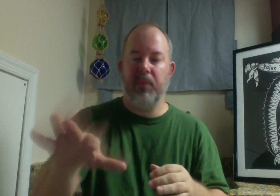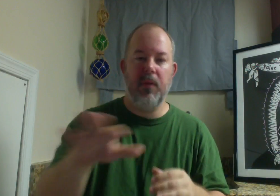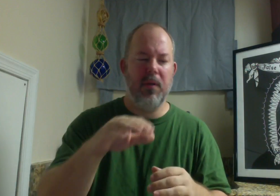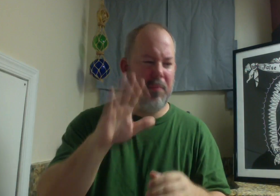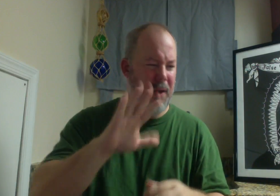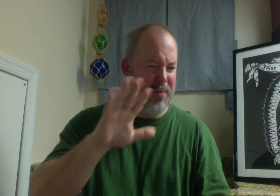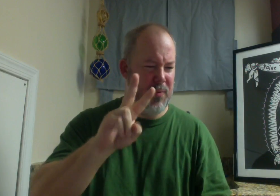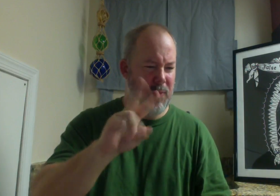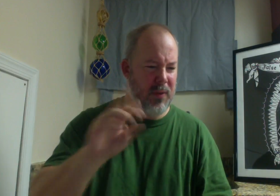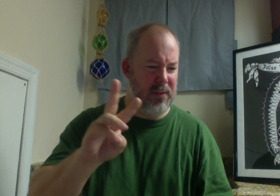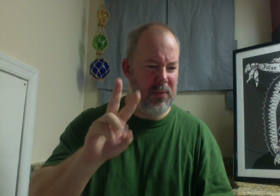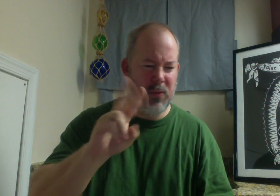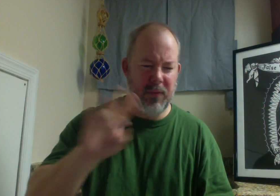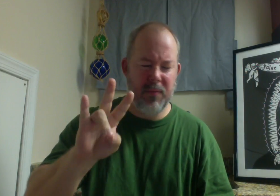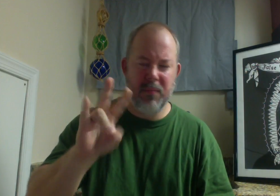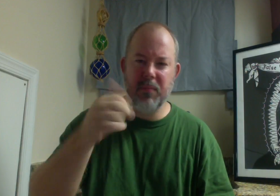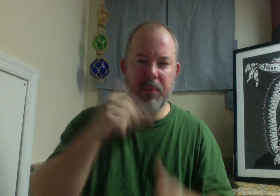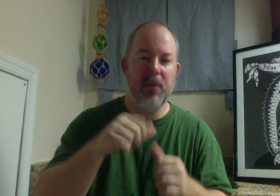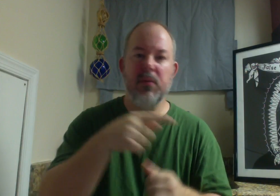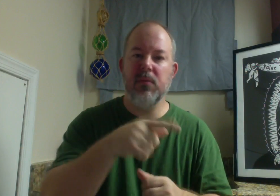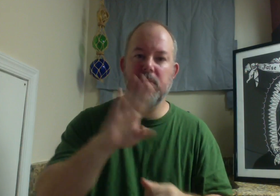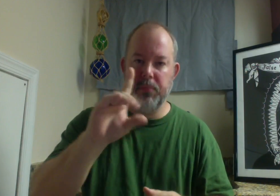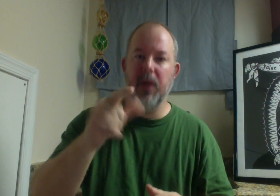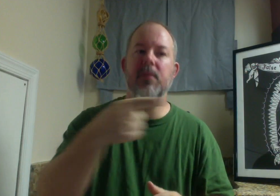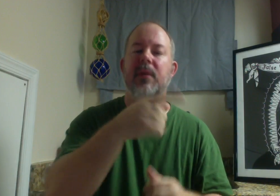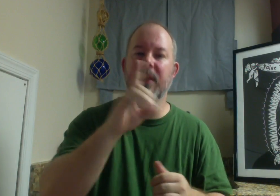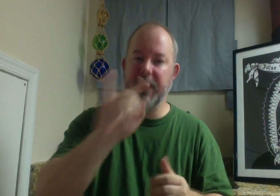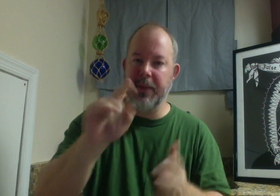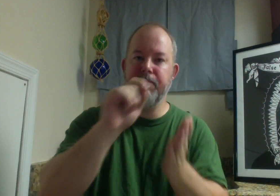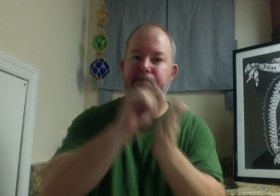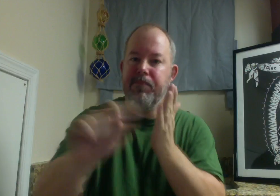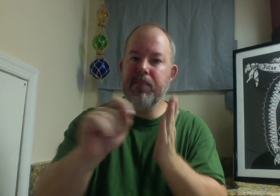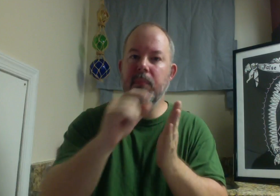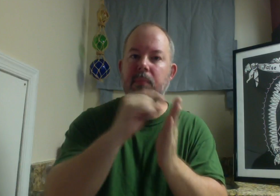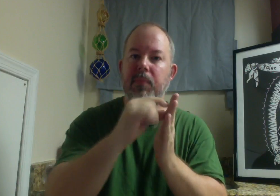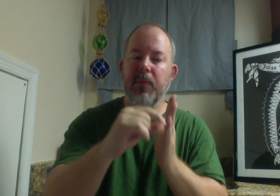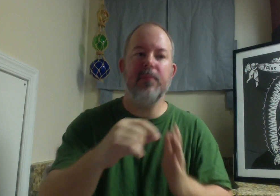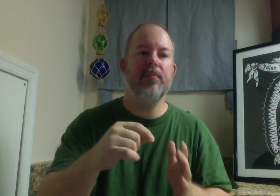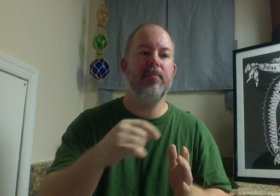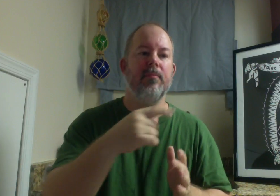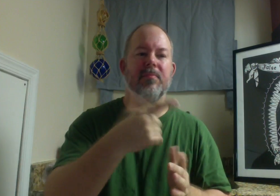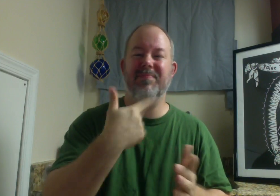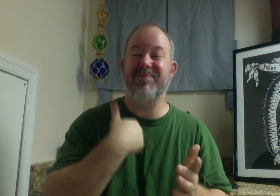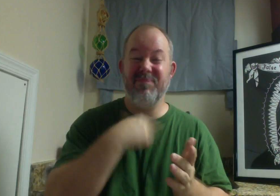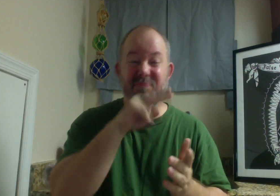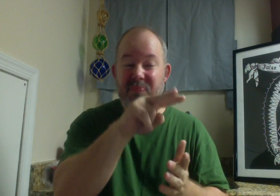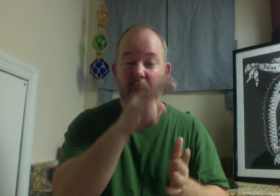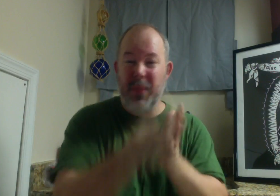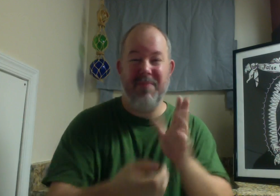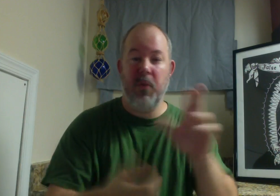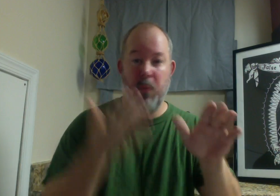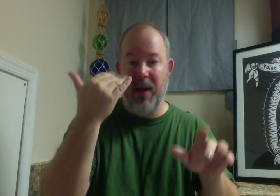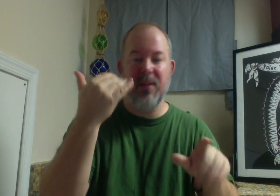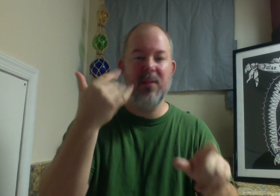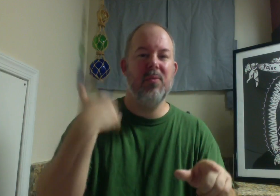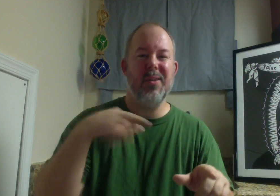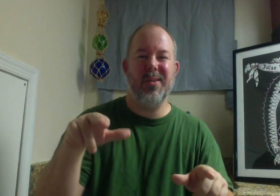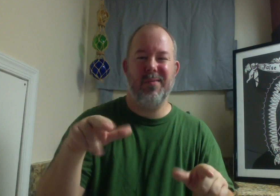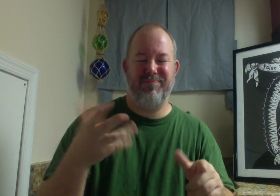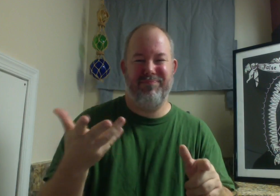hours. Here's one day for a year that we'll the location. I'm begging you to stay. I just got here for my parents. I'm going to go.